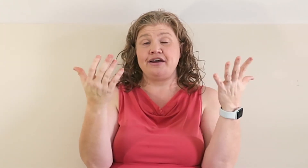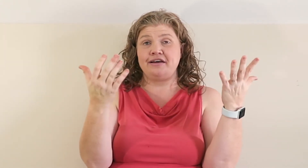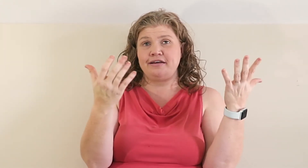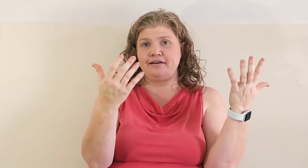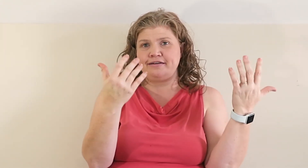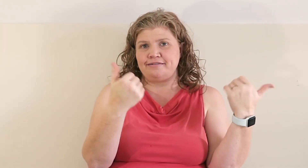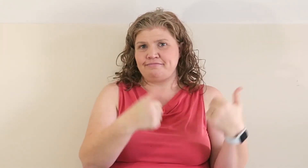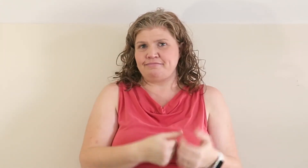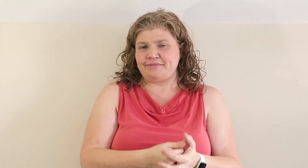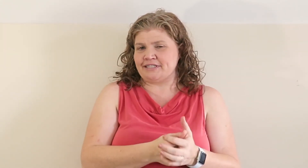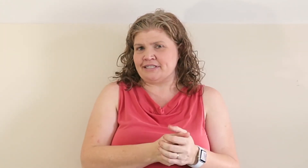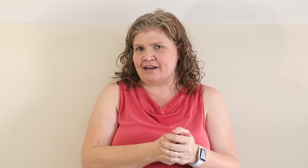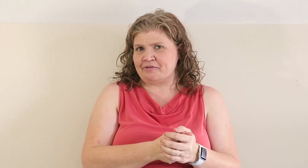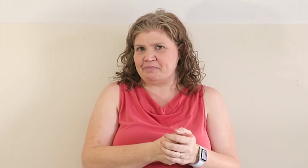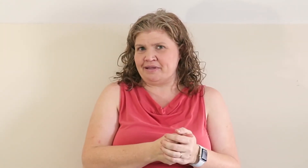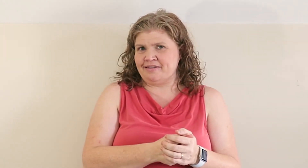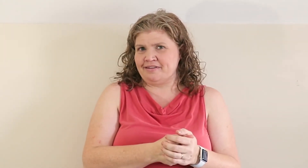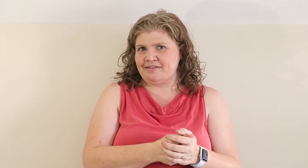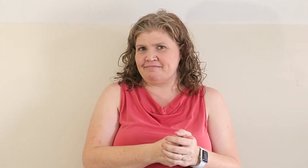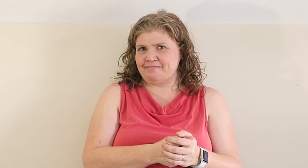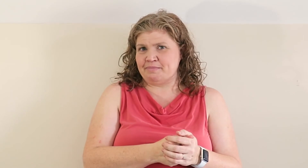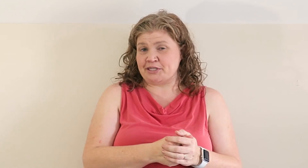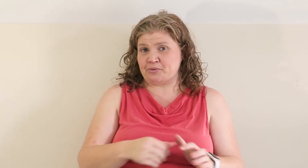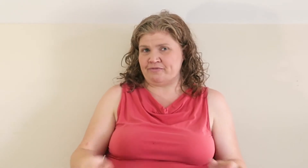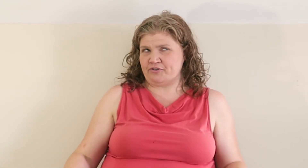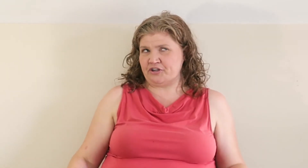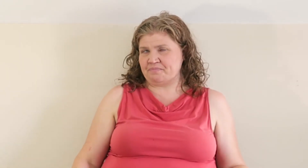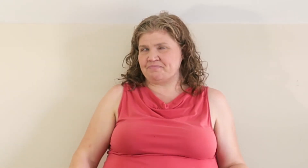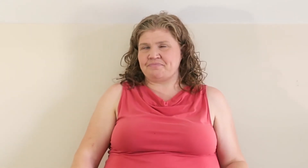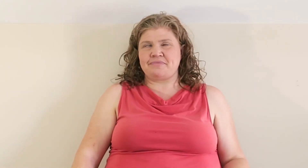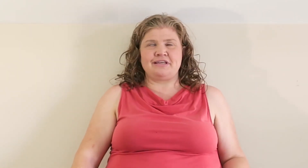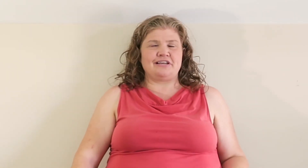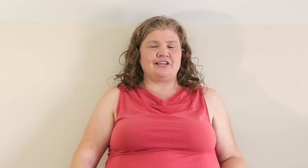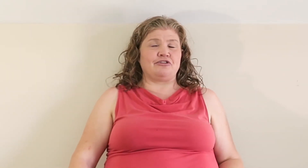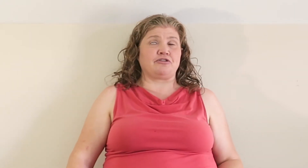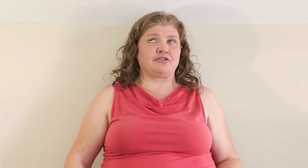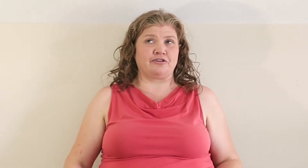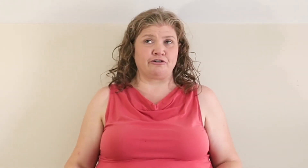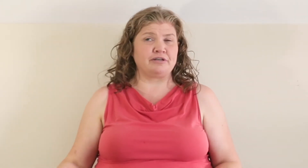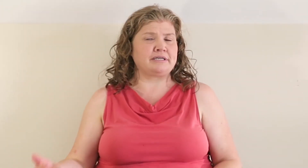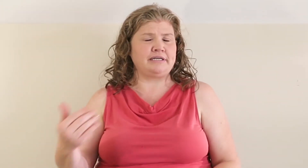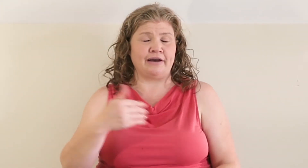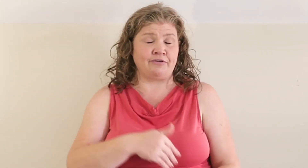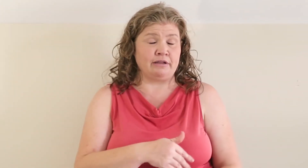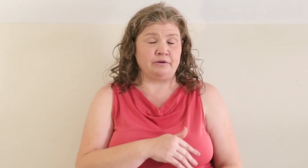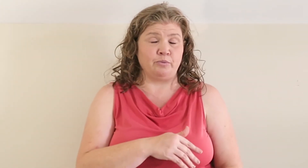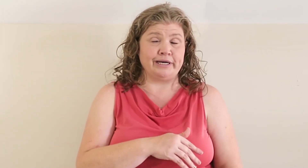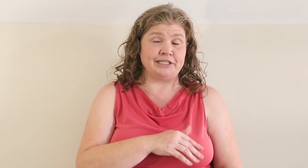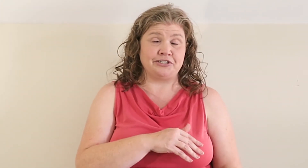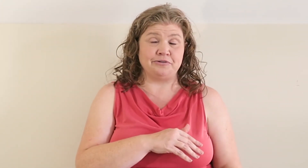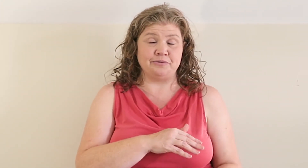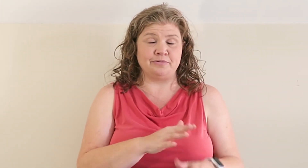this is not going to be the best one for you. There are definitely ways to